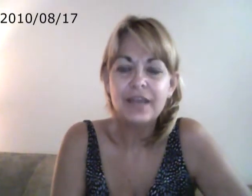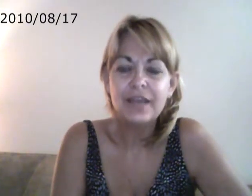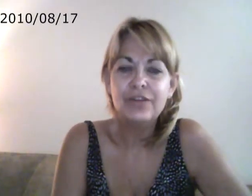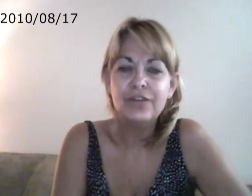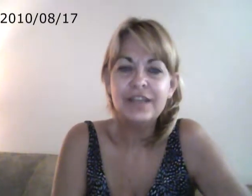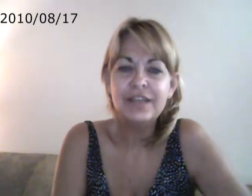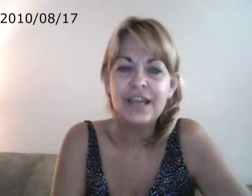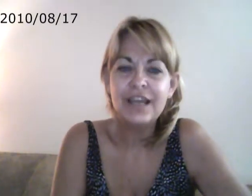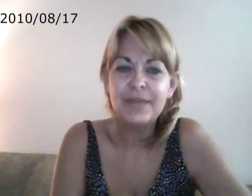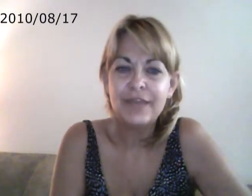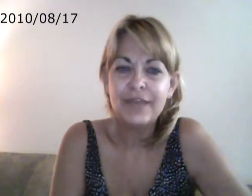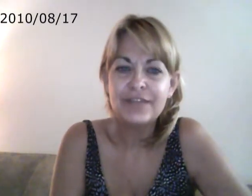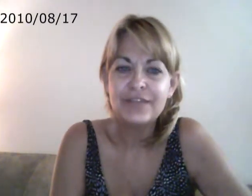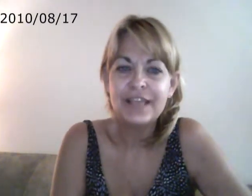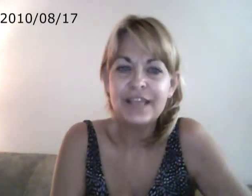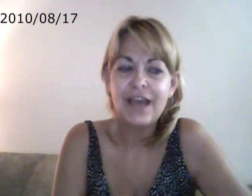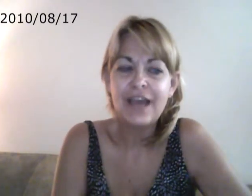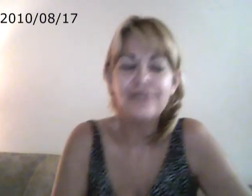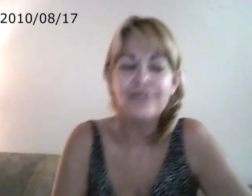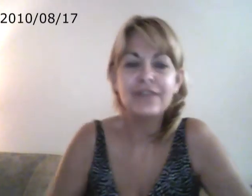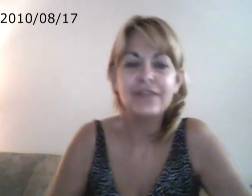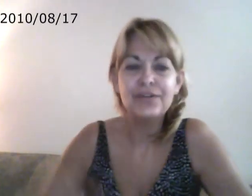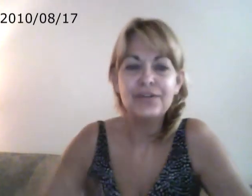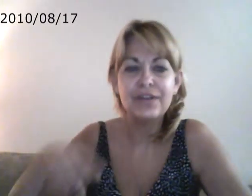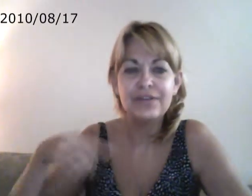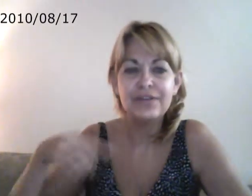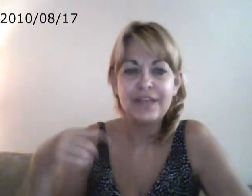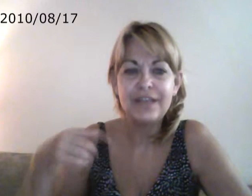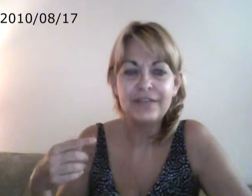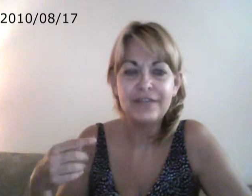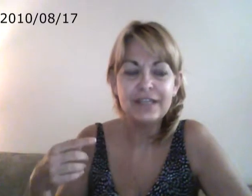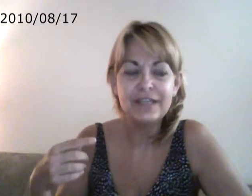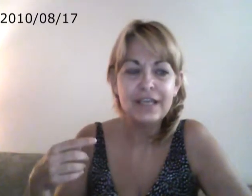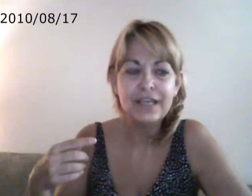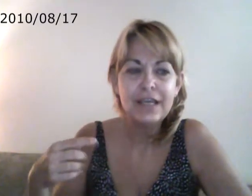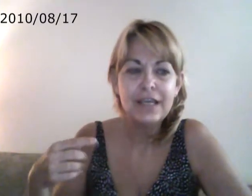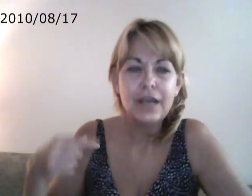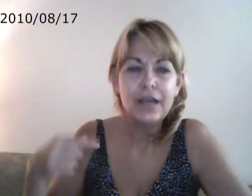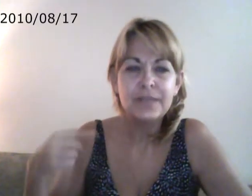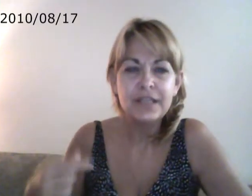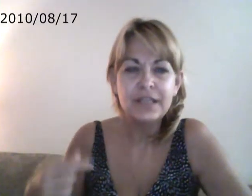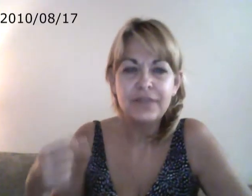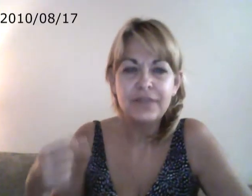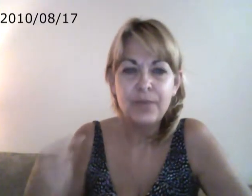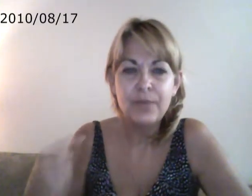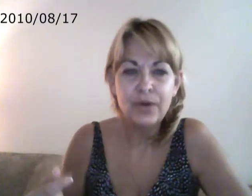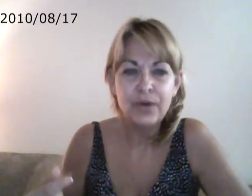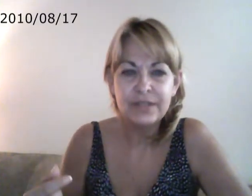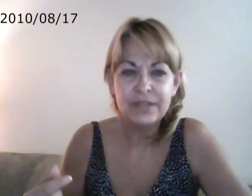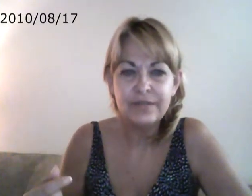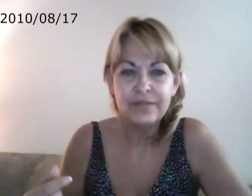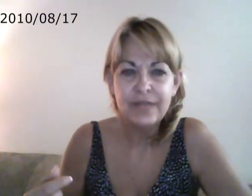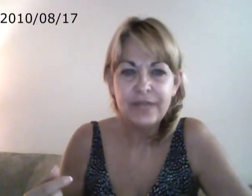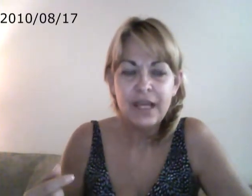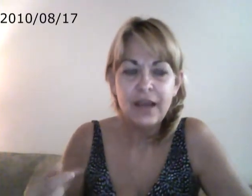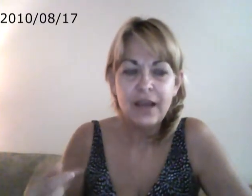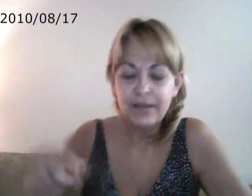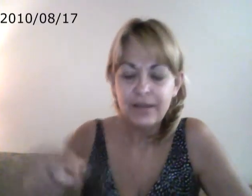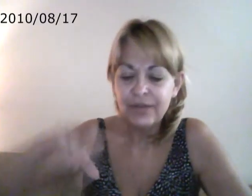Look at the kind of behaviors that they have. You know, they're definitely obsessive compulsive. You know, they